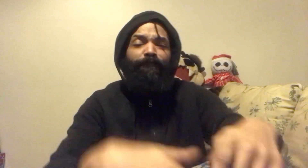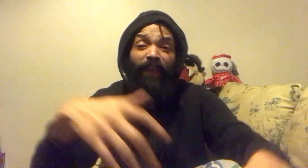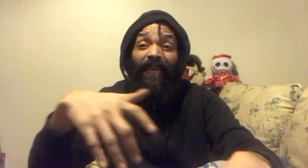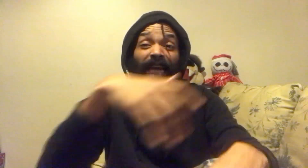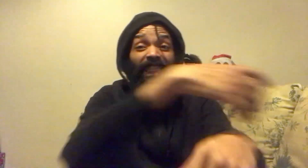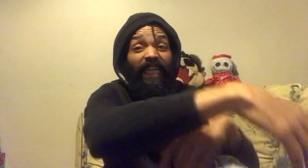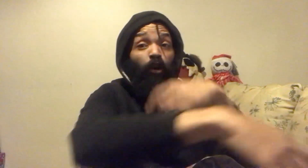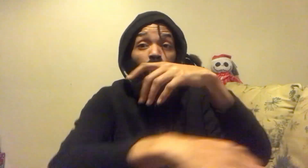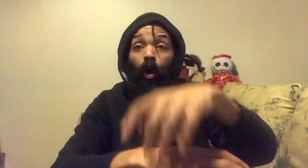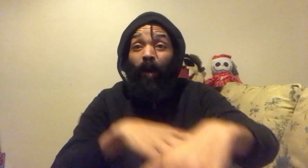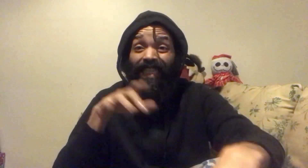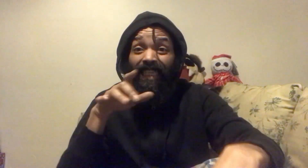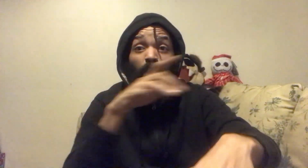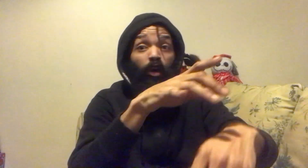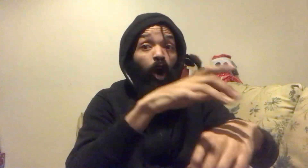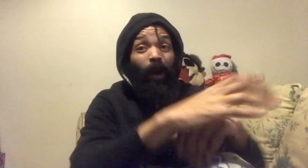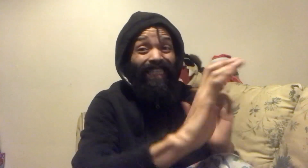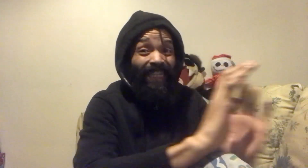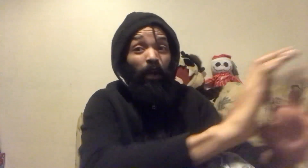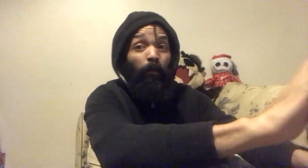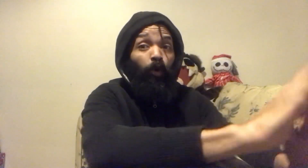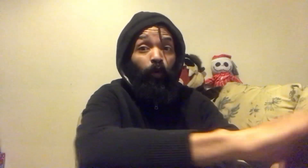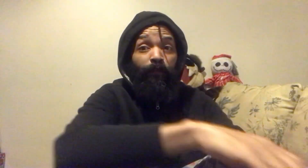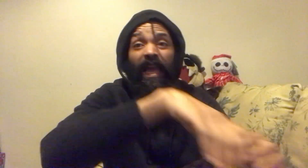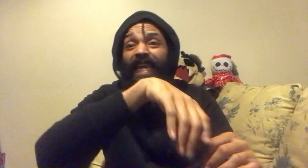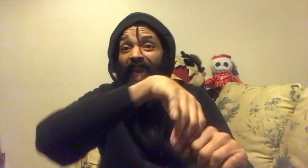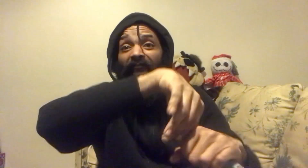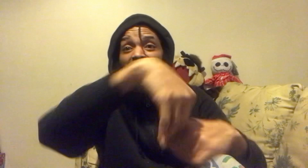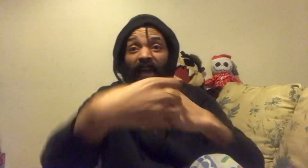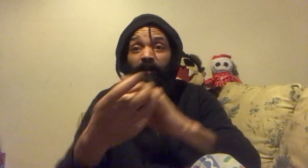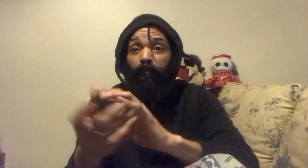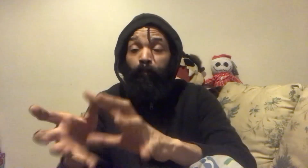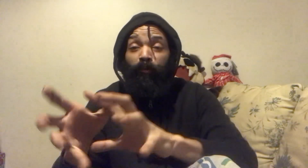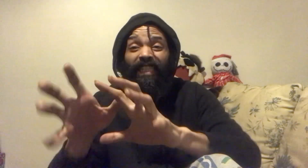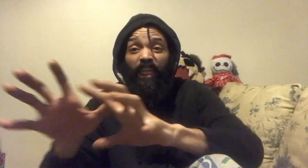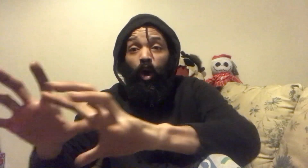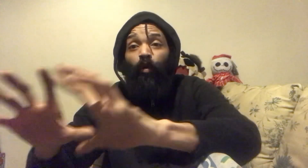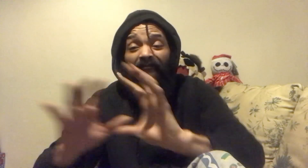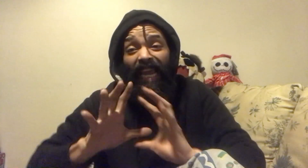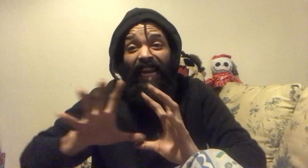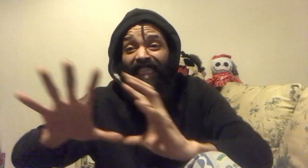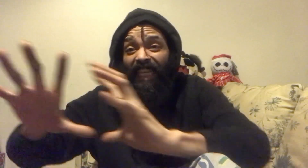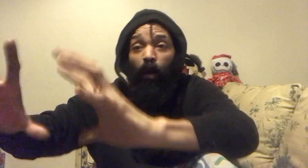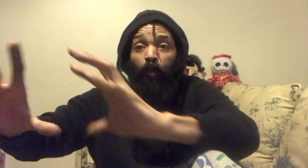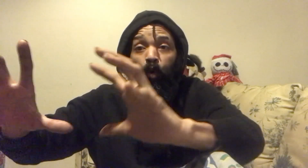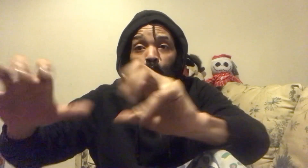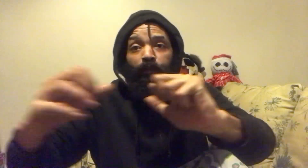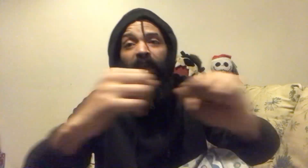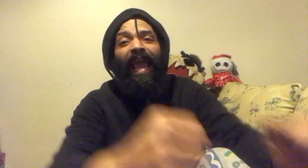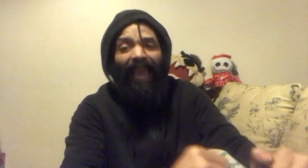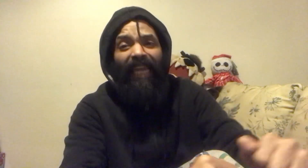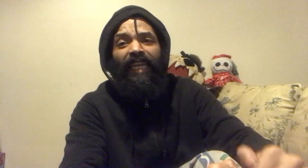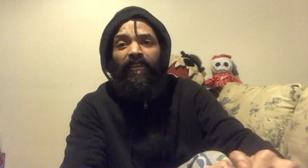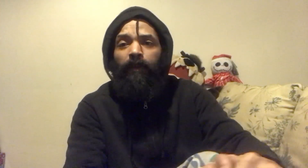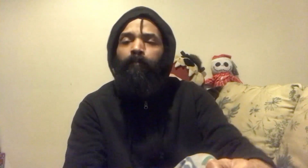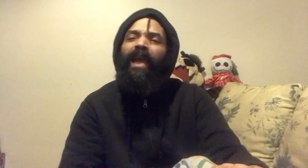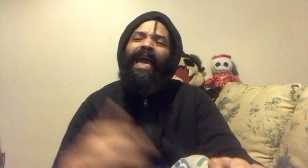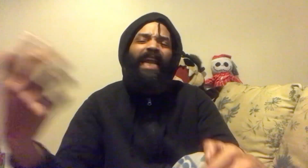fake. I shall go. I shall go. I shall move. Yeah, like bricks of cocaine. I shall move. And I